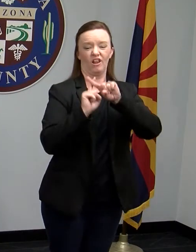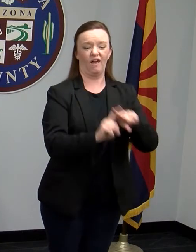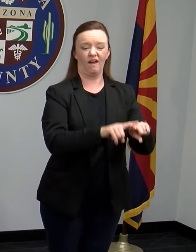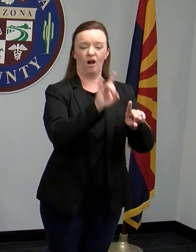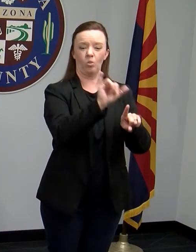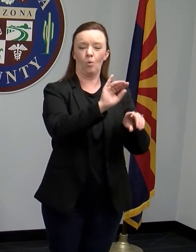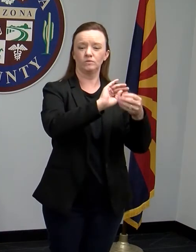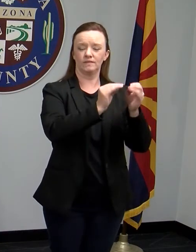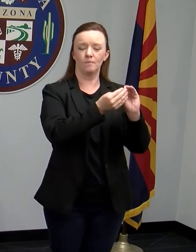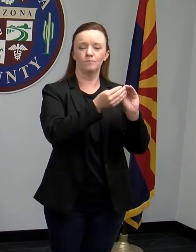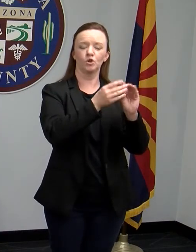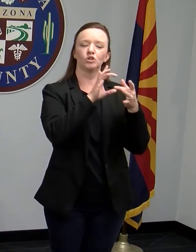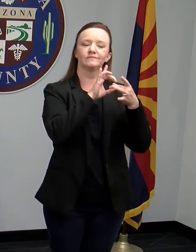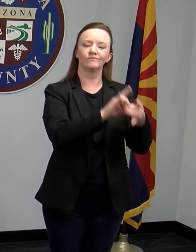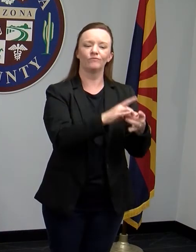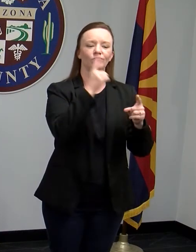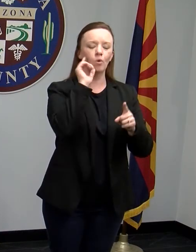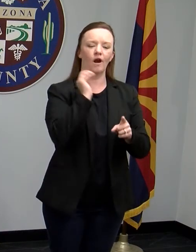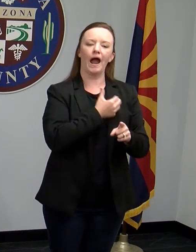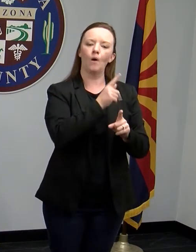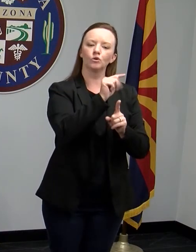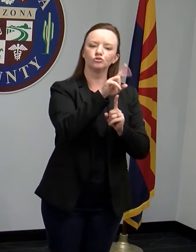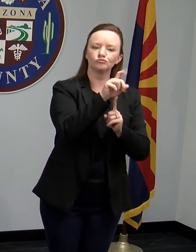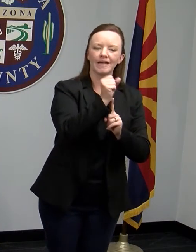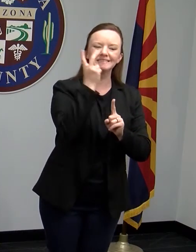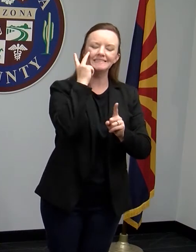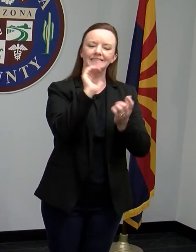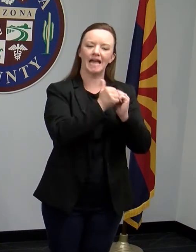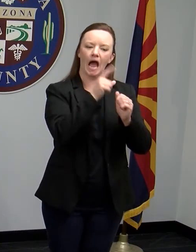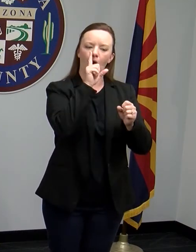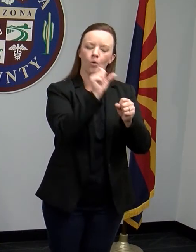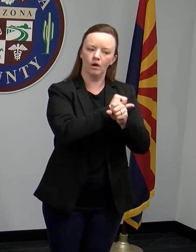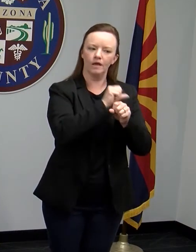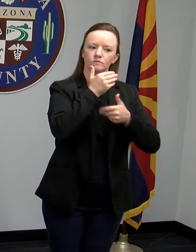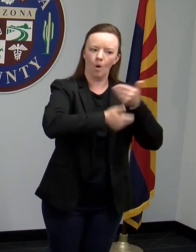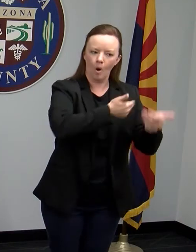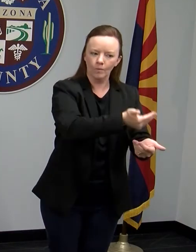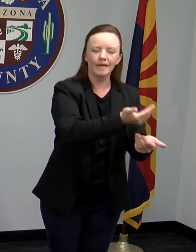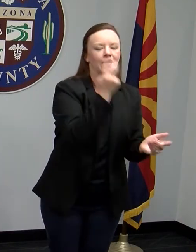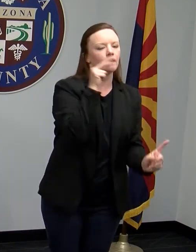numbers for the trends, and we look to that hospitalization epidemiology curve.